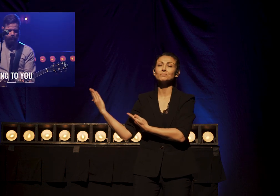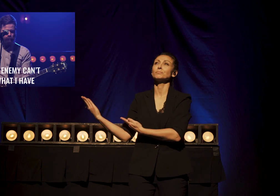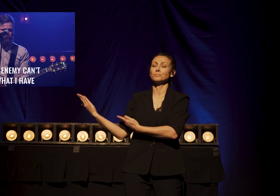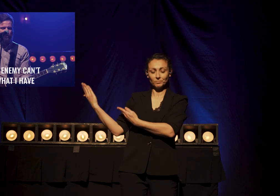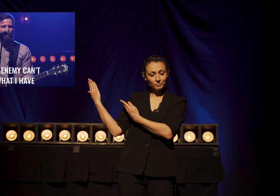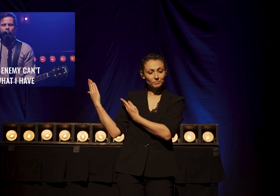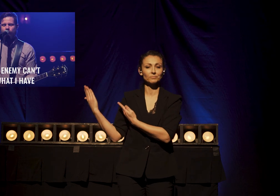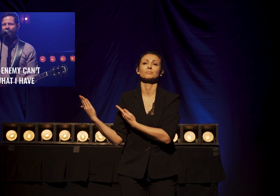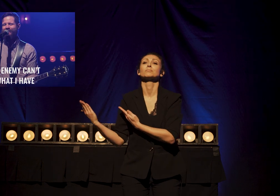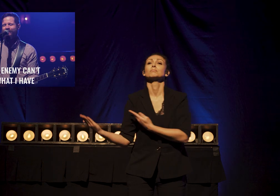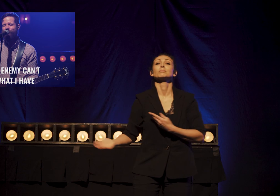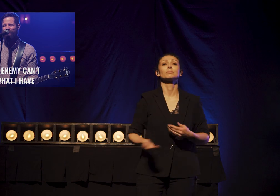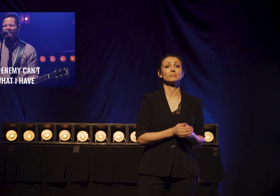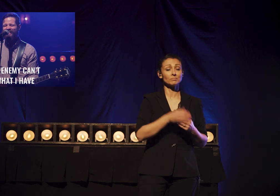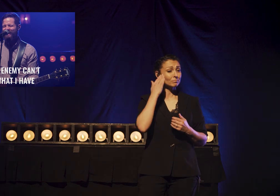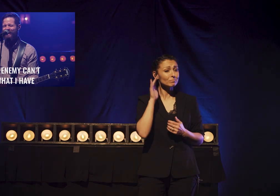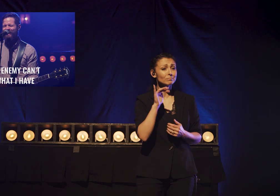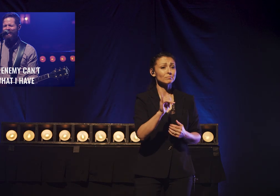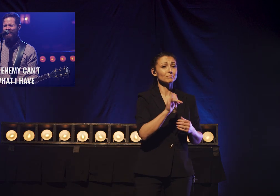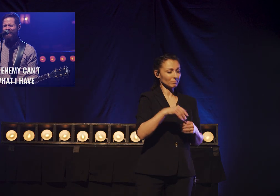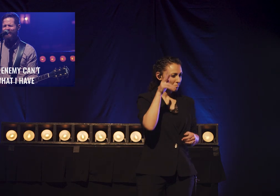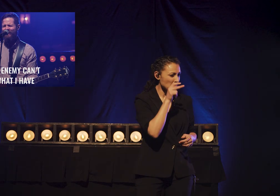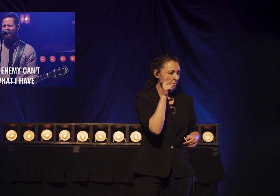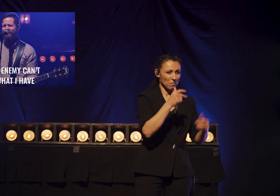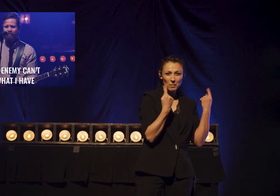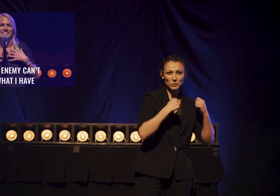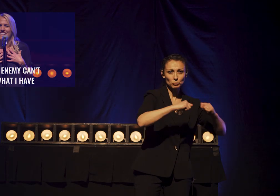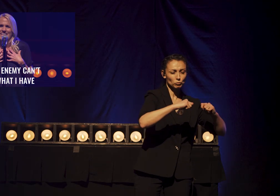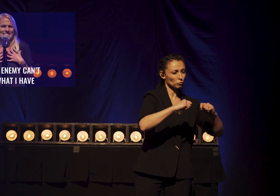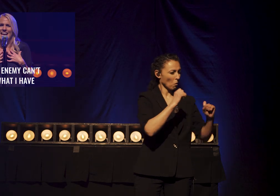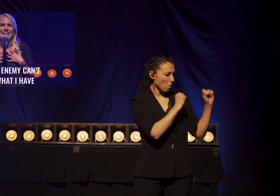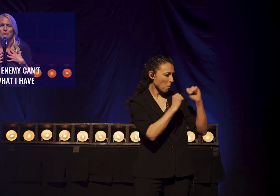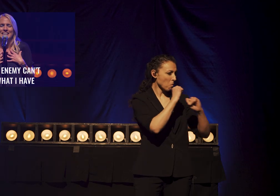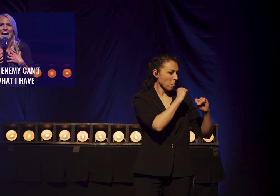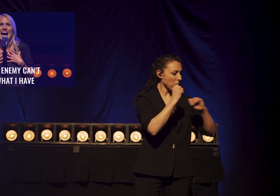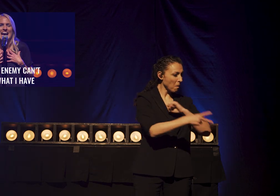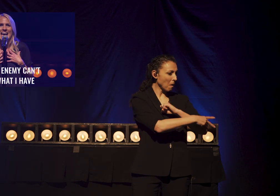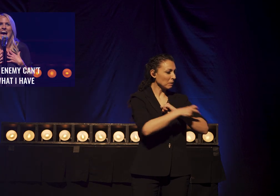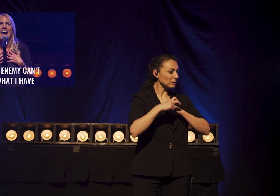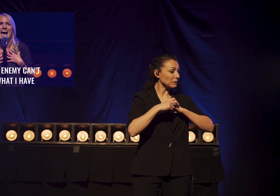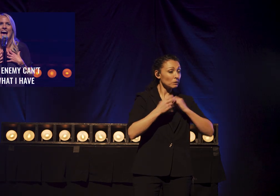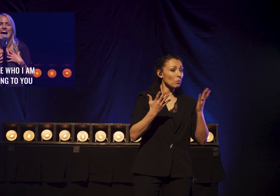And the enemy can't. Take what I have.